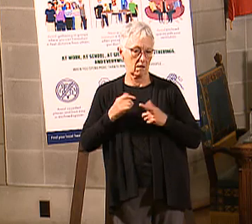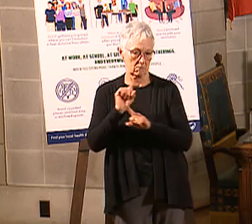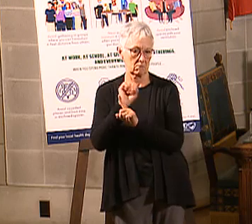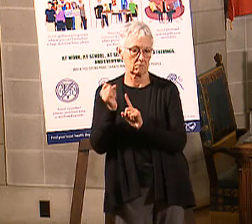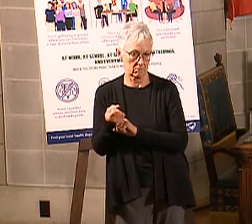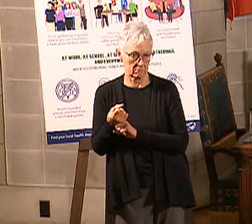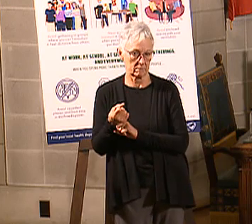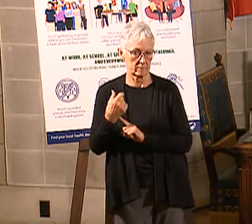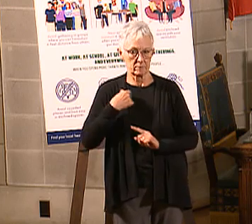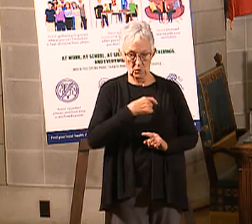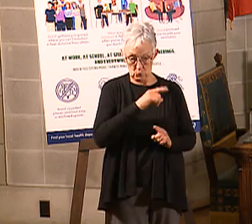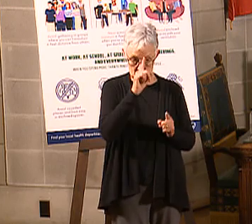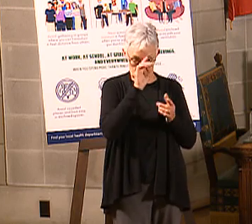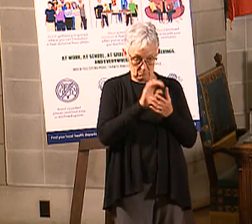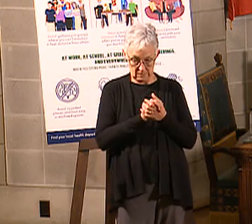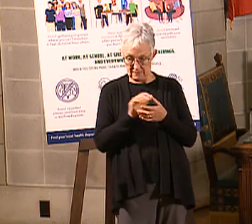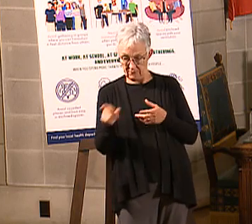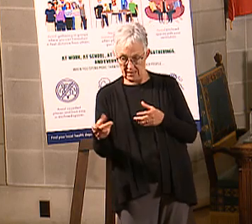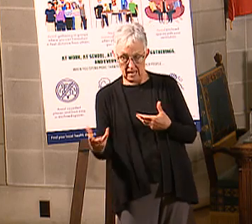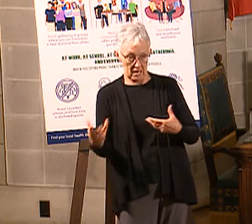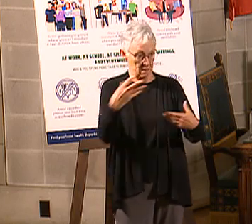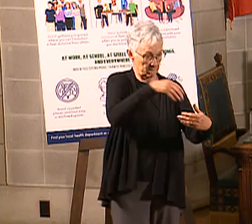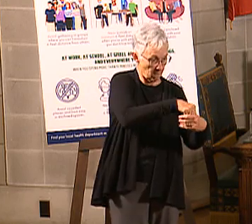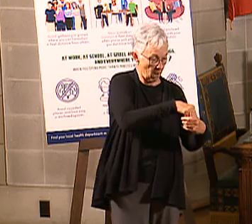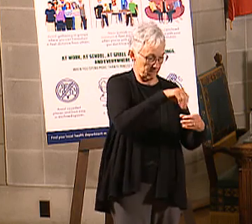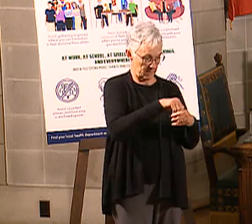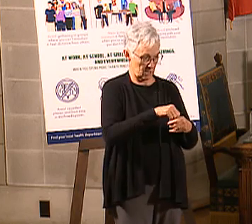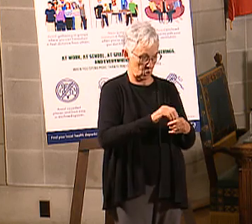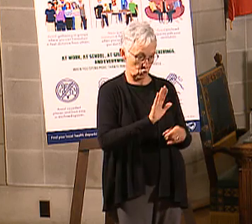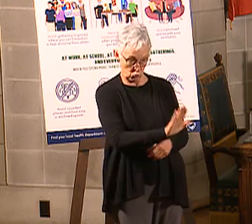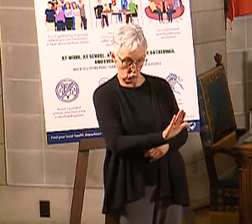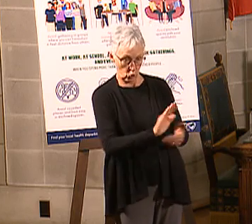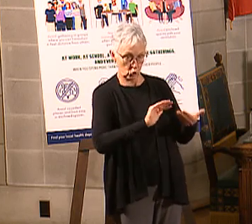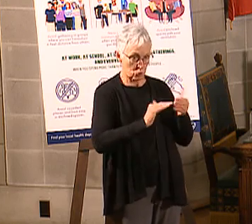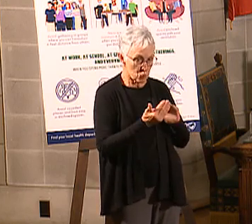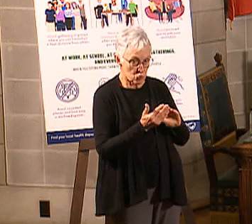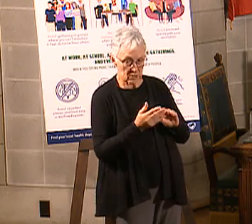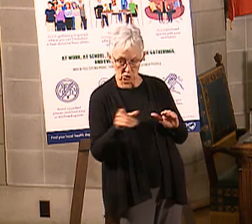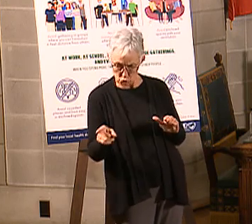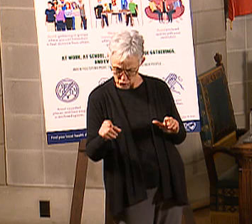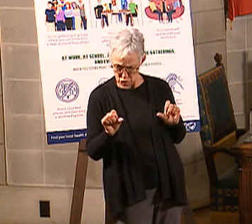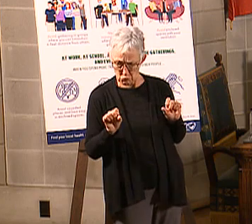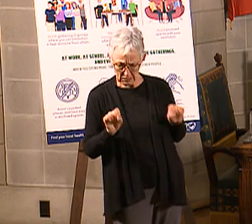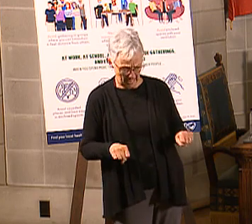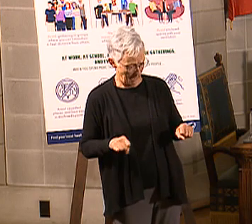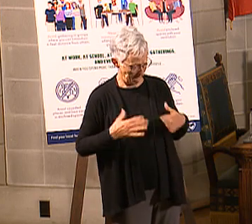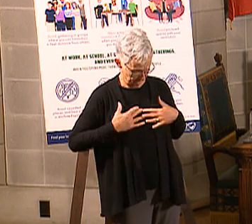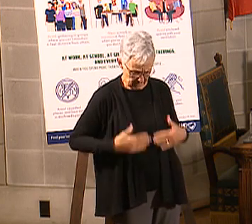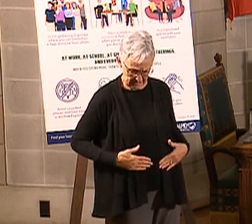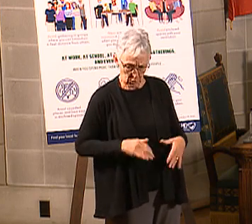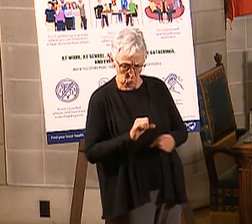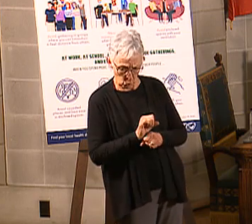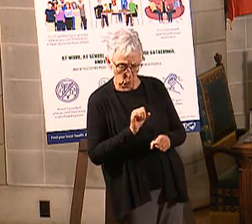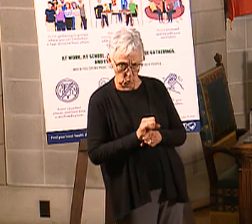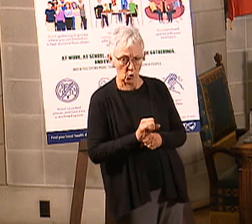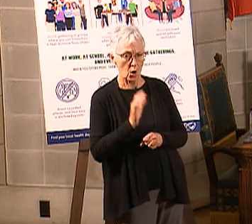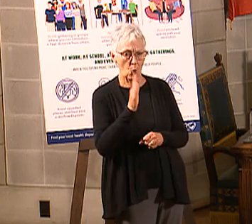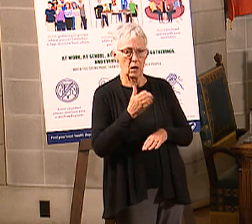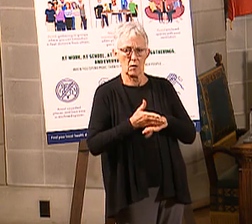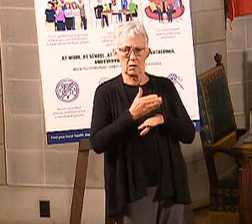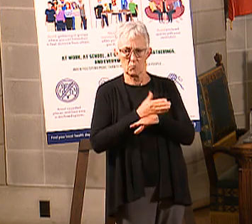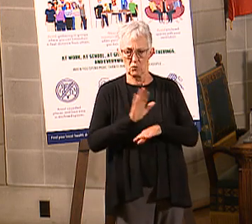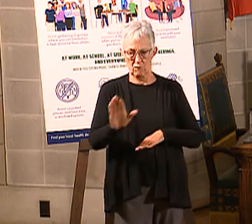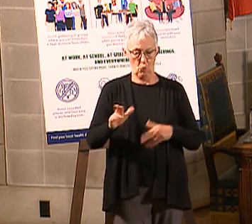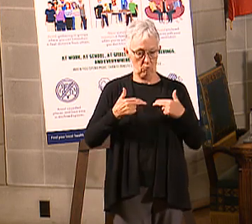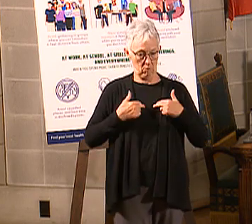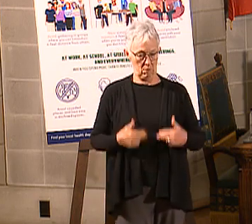believe that being engaged in one's community, if you're of working age and generally able-bodied, will help your overall health and help the future of